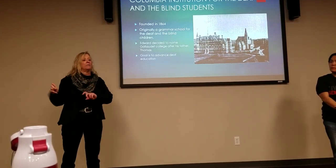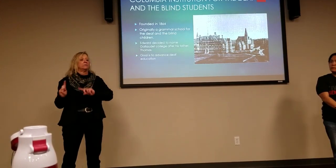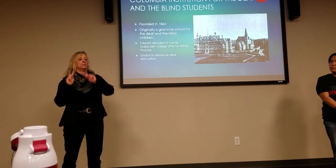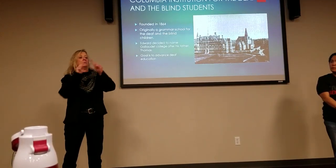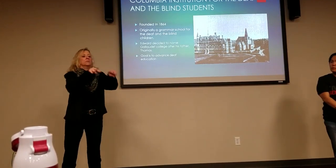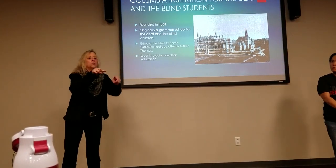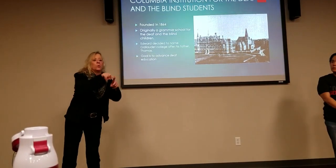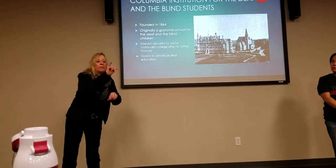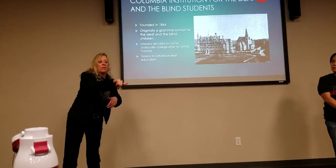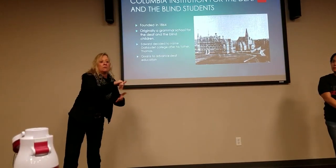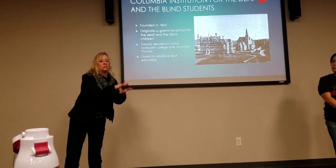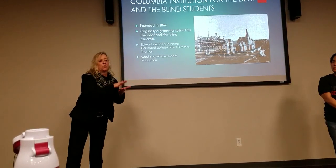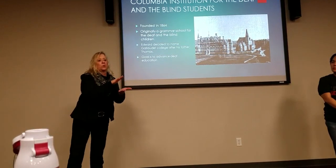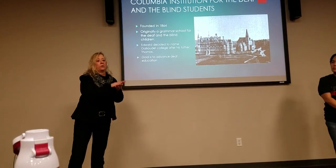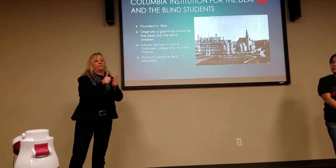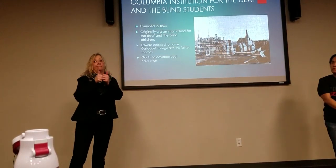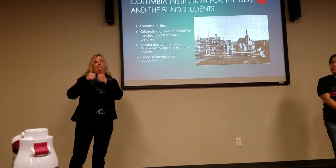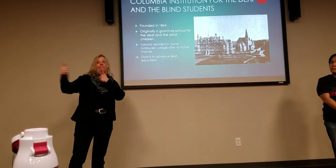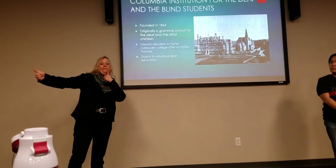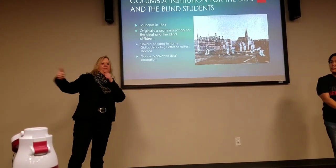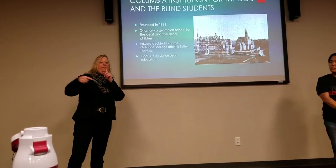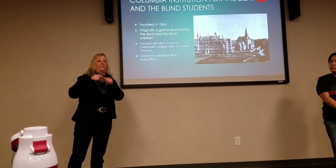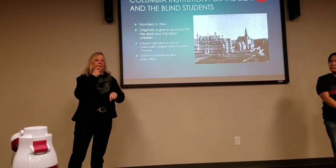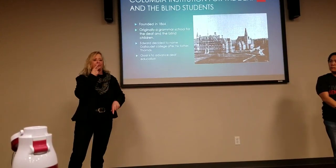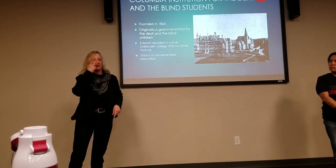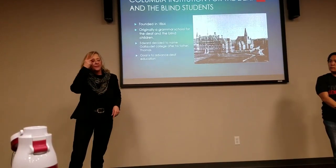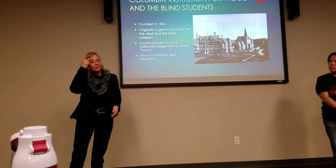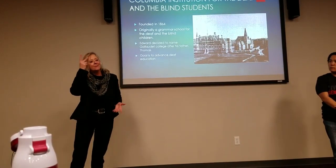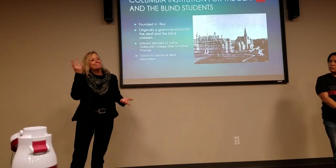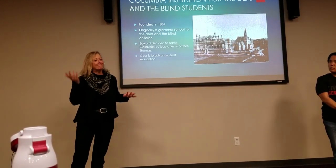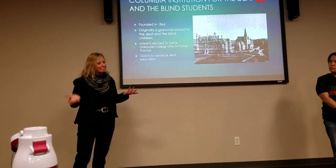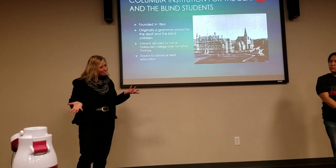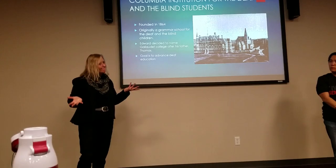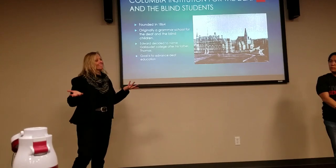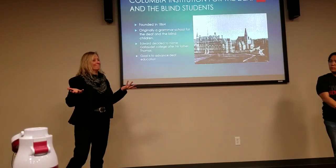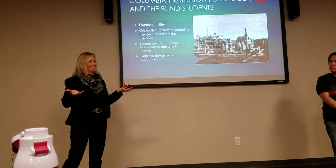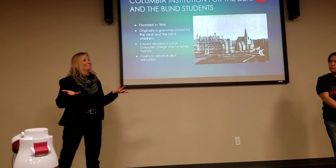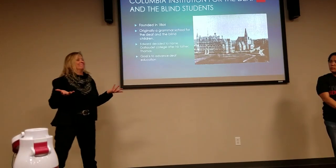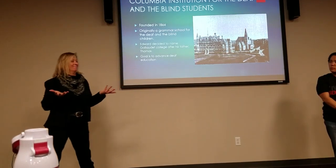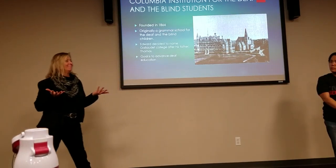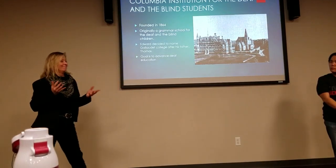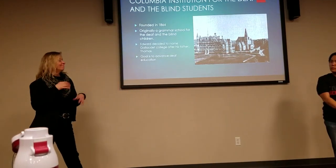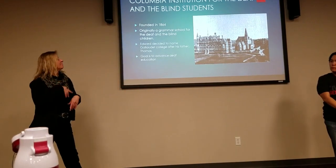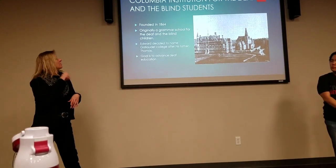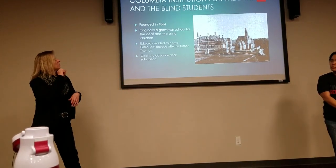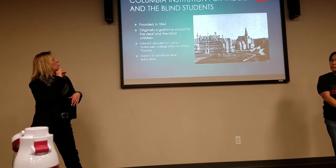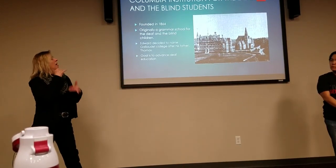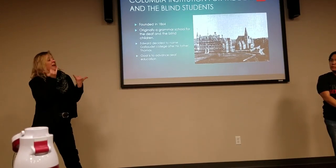Students would have to leave their own state and travel to Washington, D.C. and leave their parents.